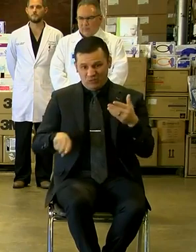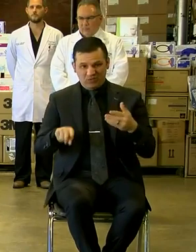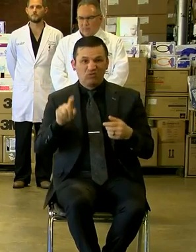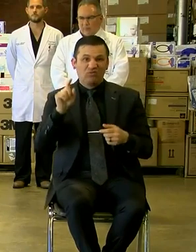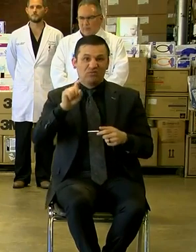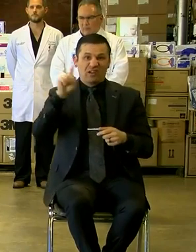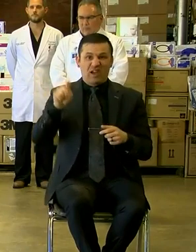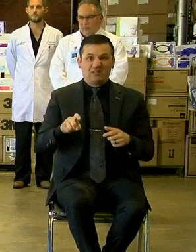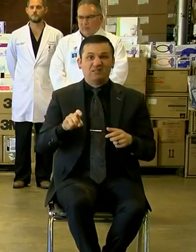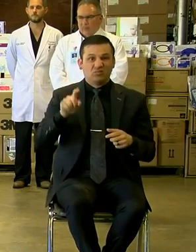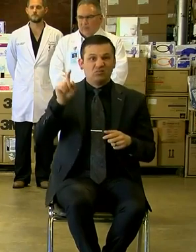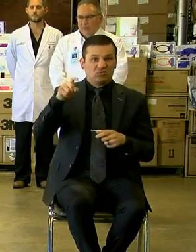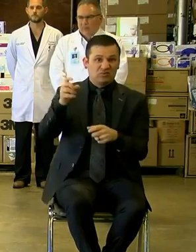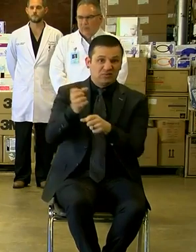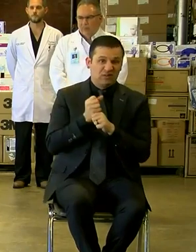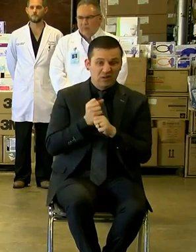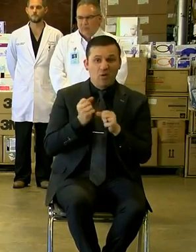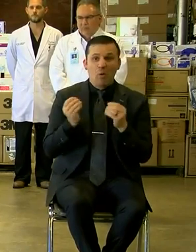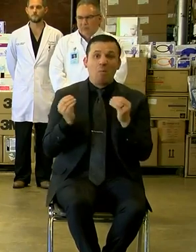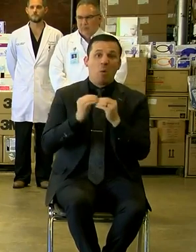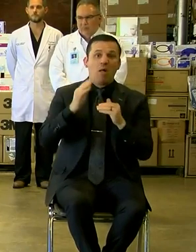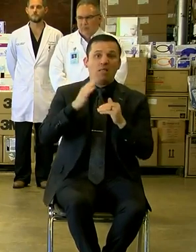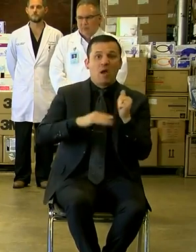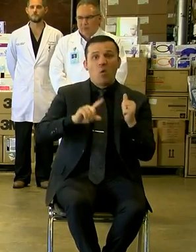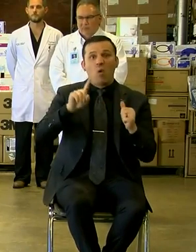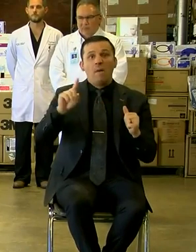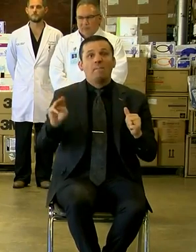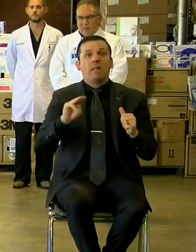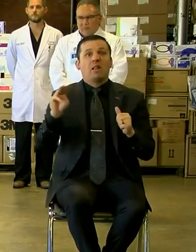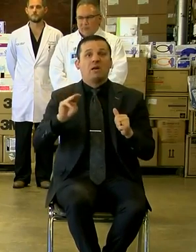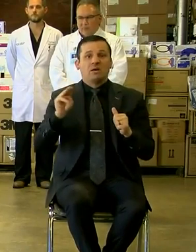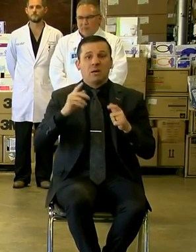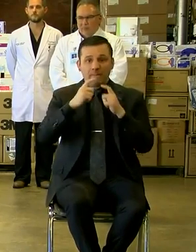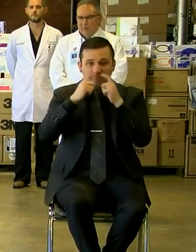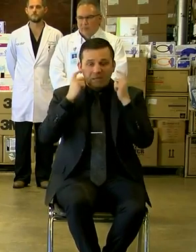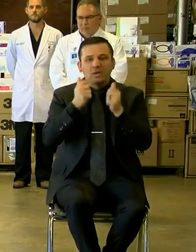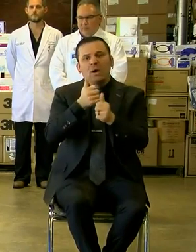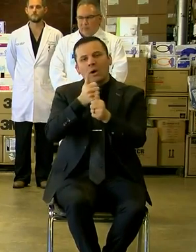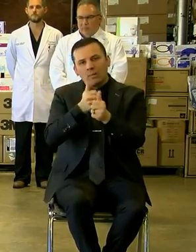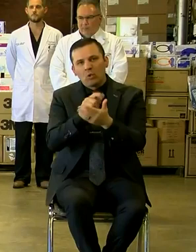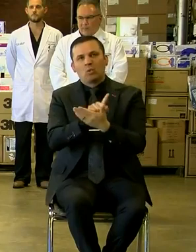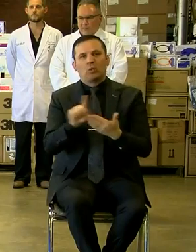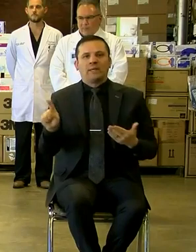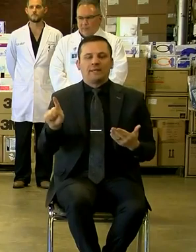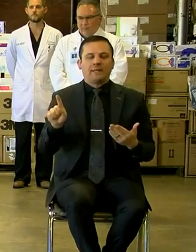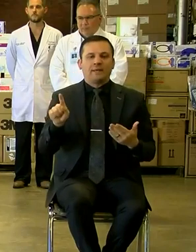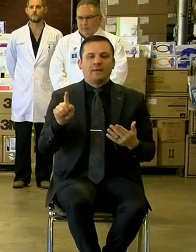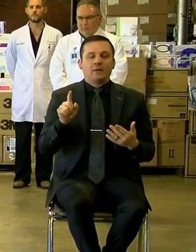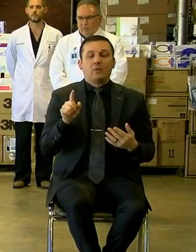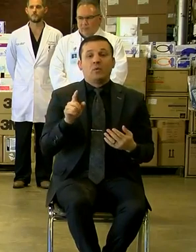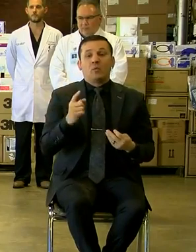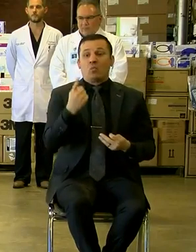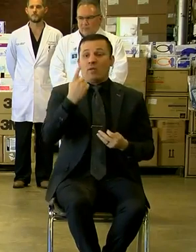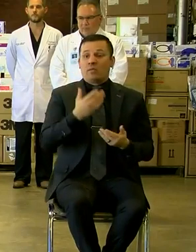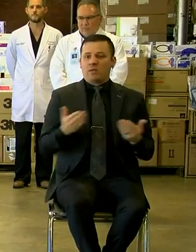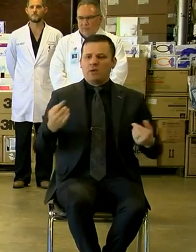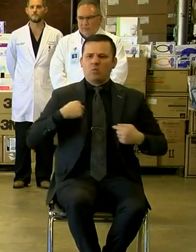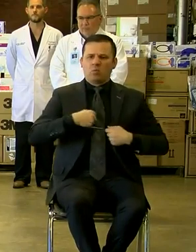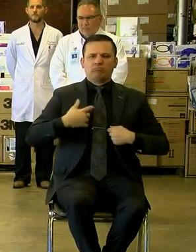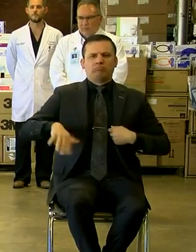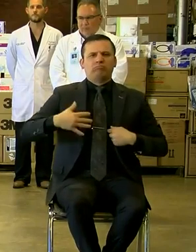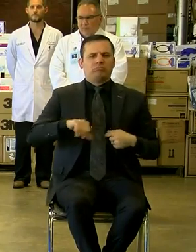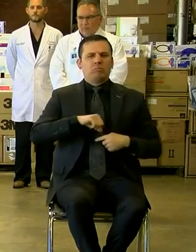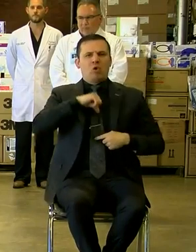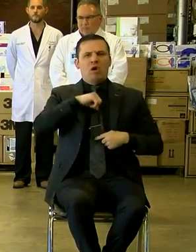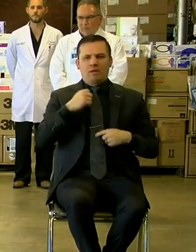should be getting more than a million masks per week. One thing that we're very proud of is that there